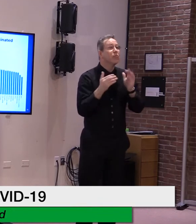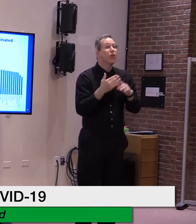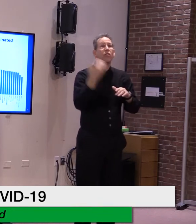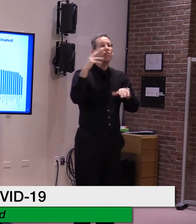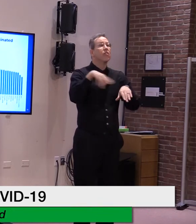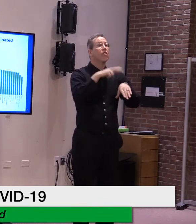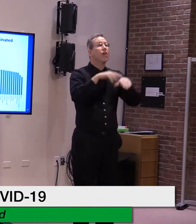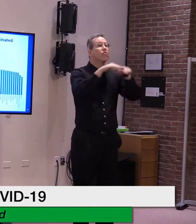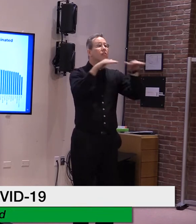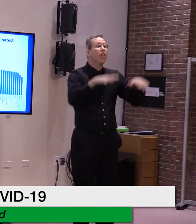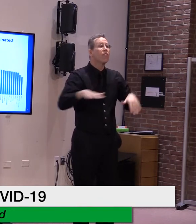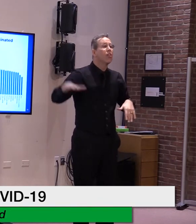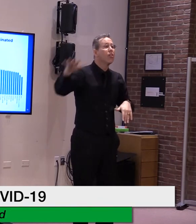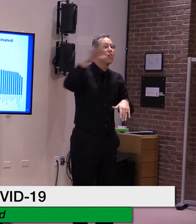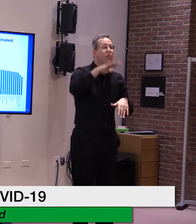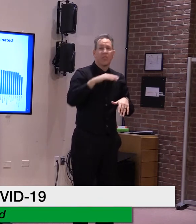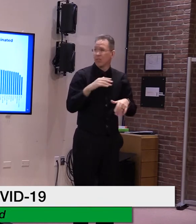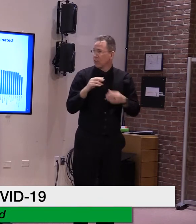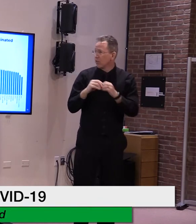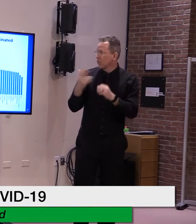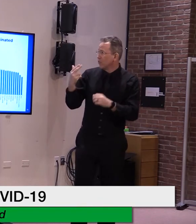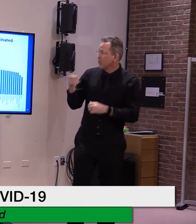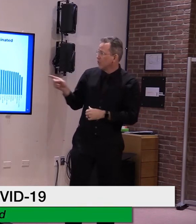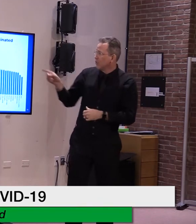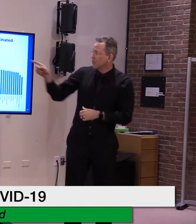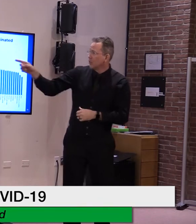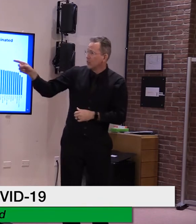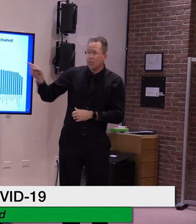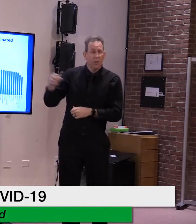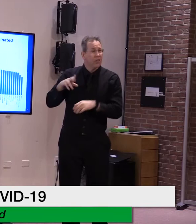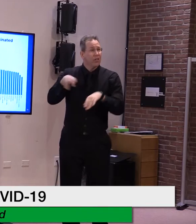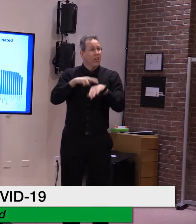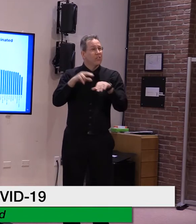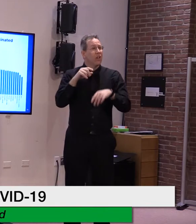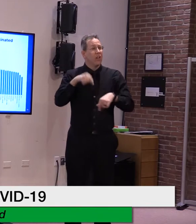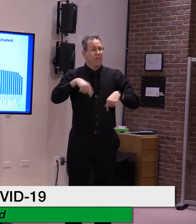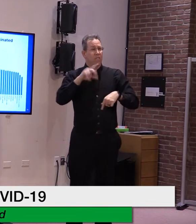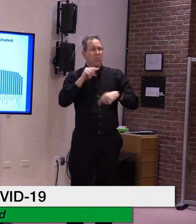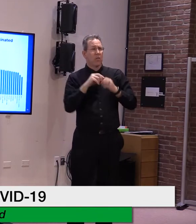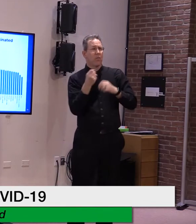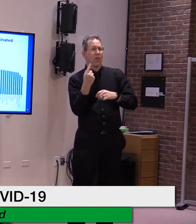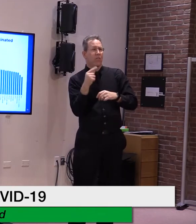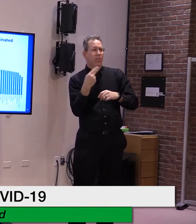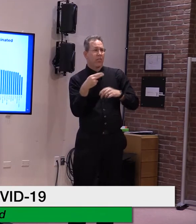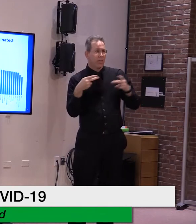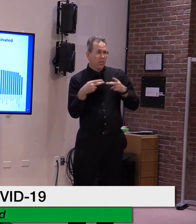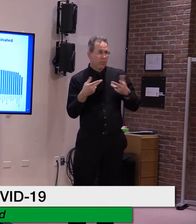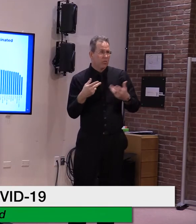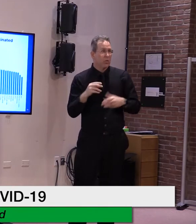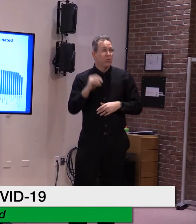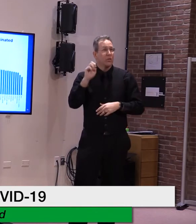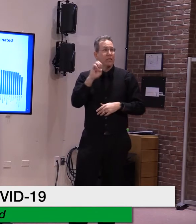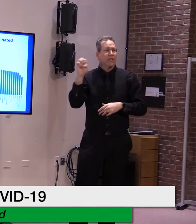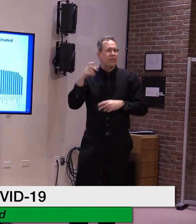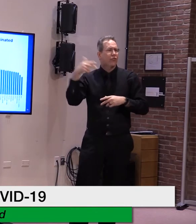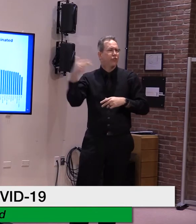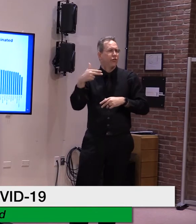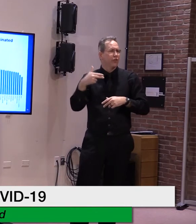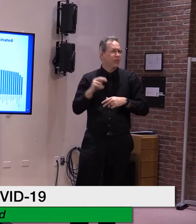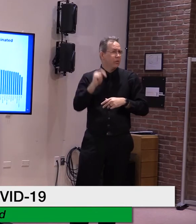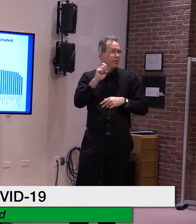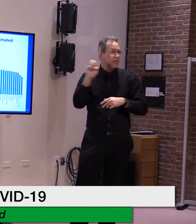Vermont currently ranks 13th nationally and third in the Northeast. And in terms of fully vaccinated Vermonters, we place